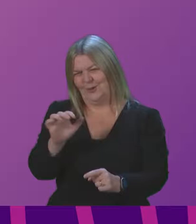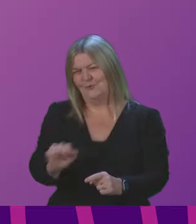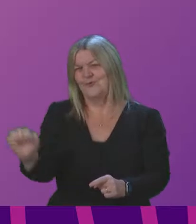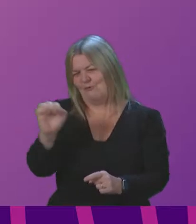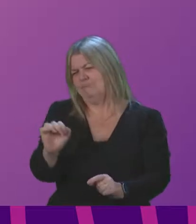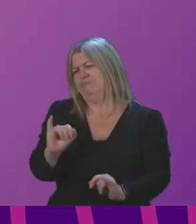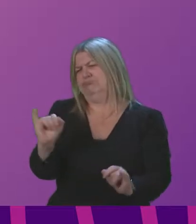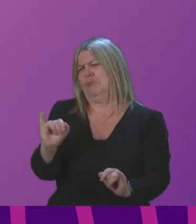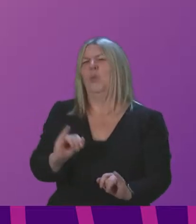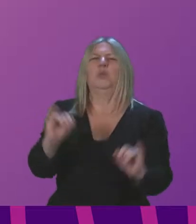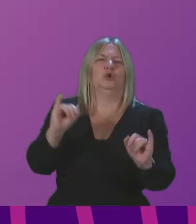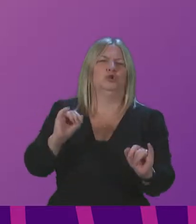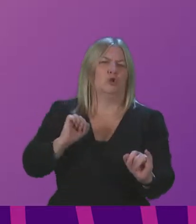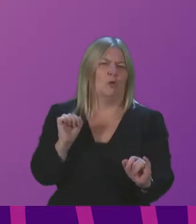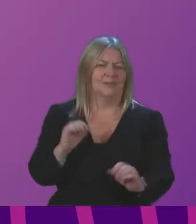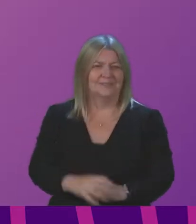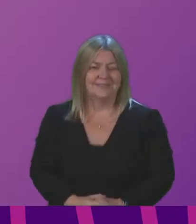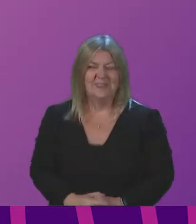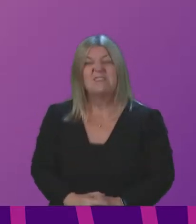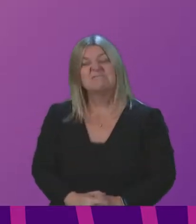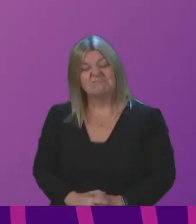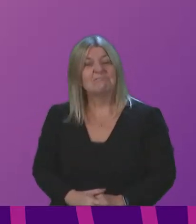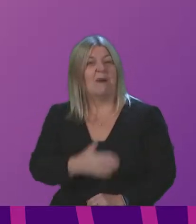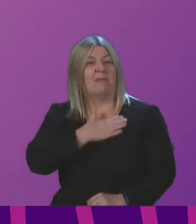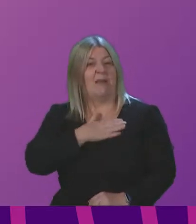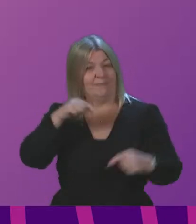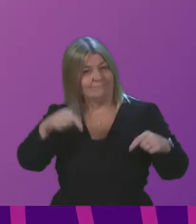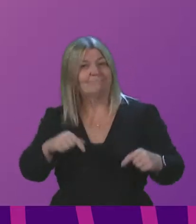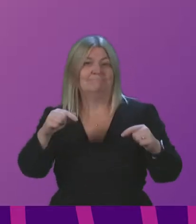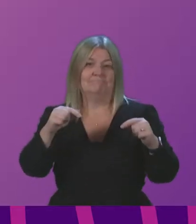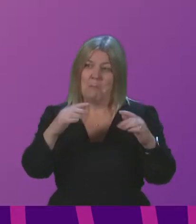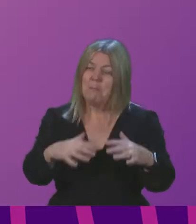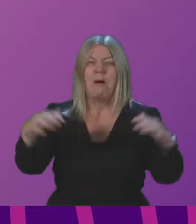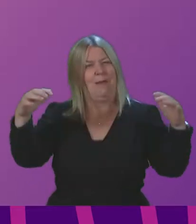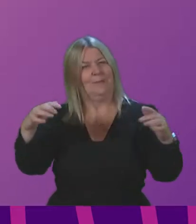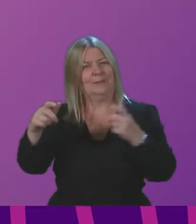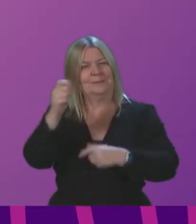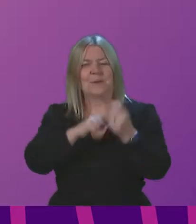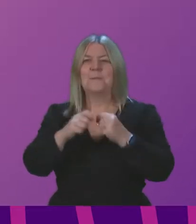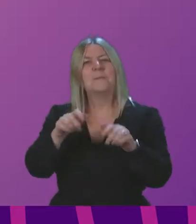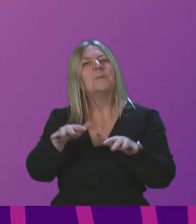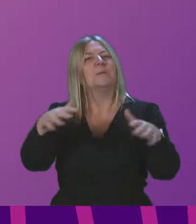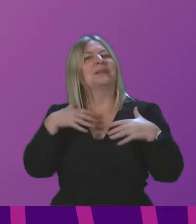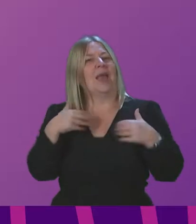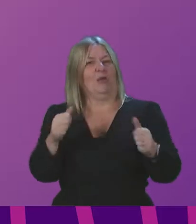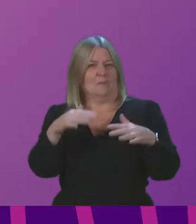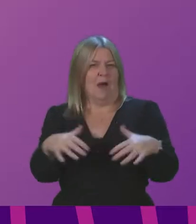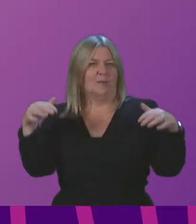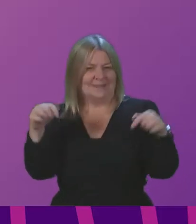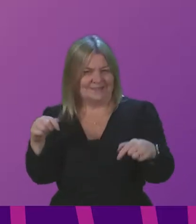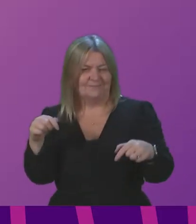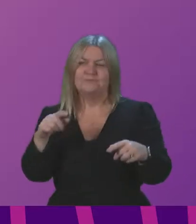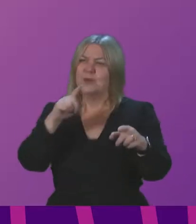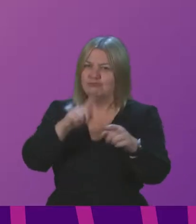I would like to see this Parliament be the public health Parliament and that we need a renewed focus on improving people's standard of living and